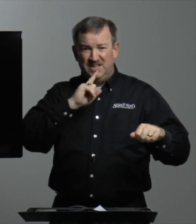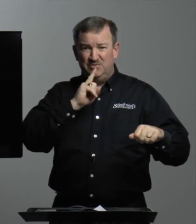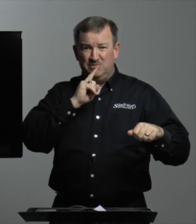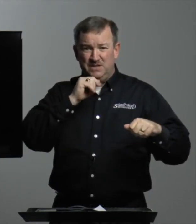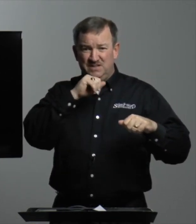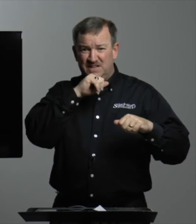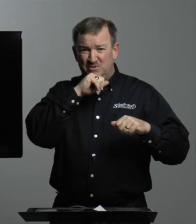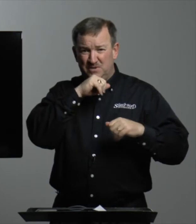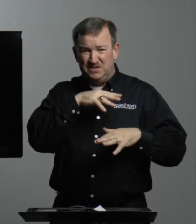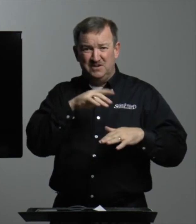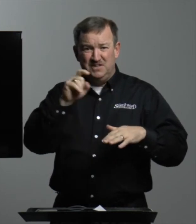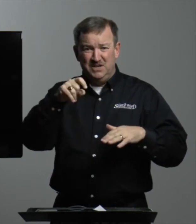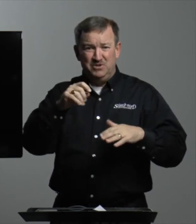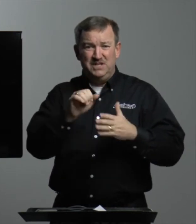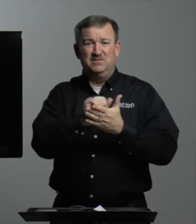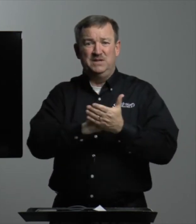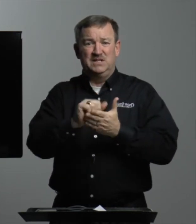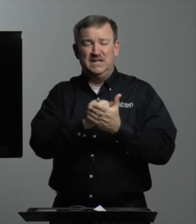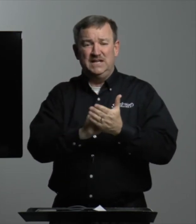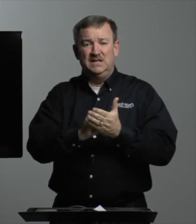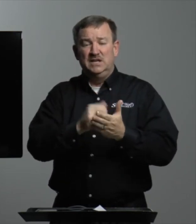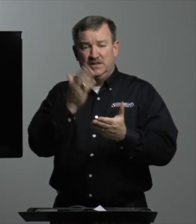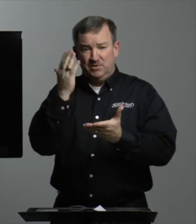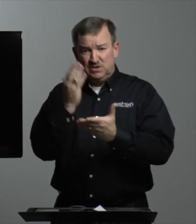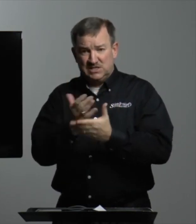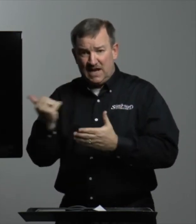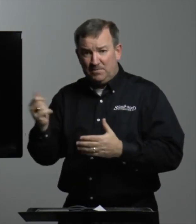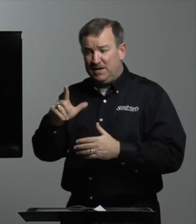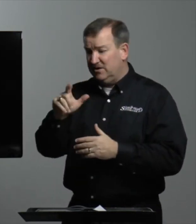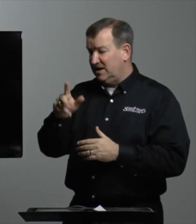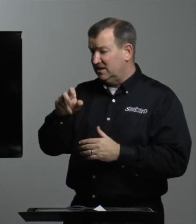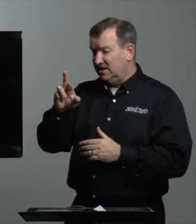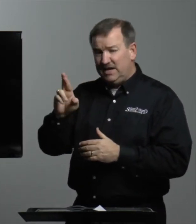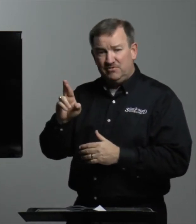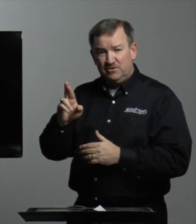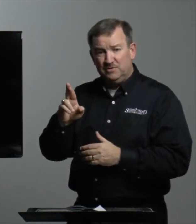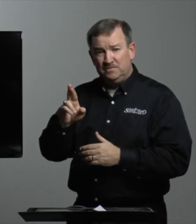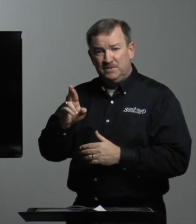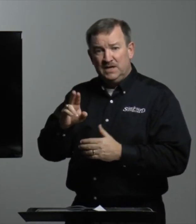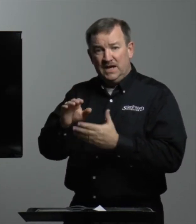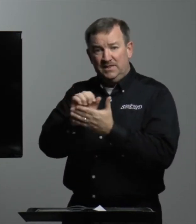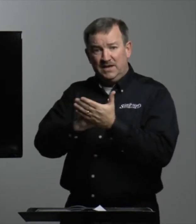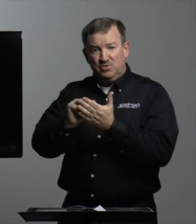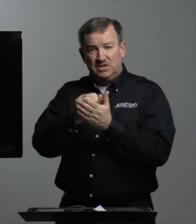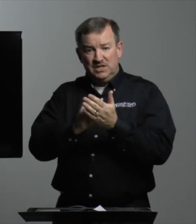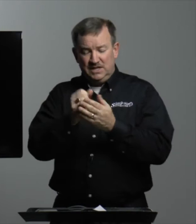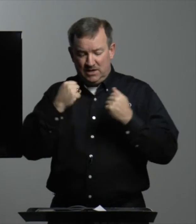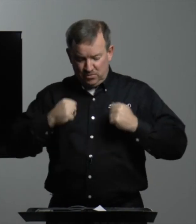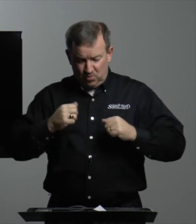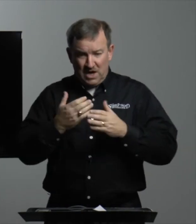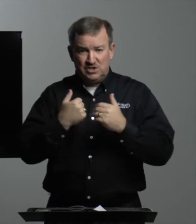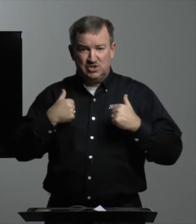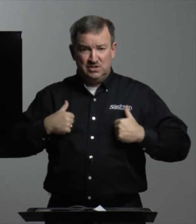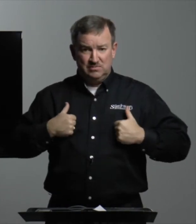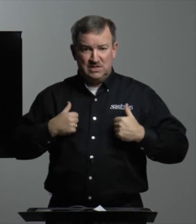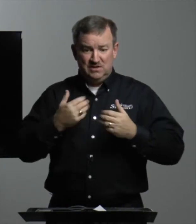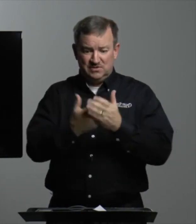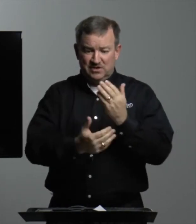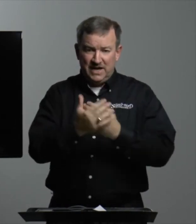they would be, they would be dirty. They would need to be clean. They would stop here at the laver and they would clean. They would wash themselves, their